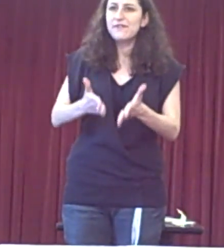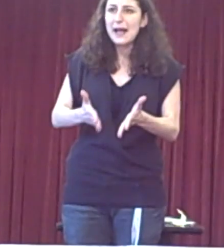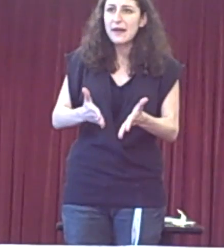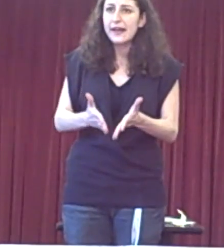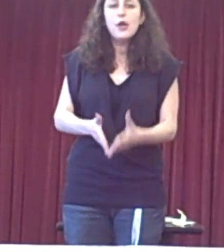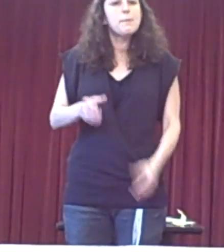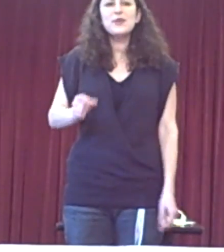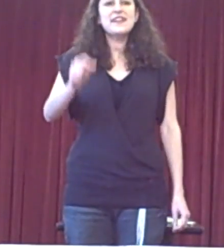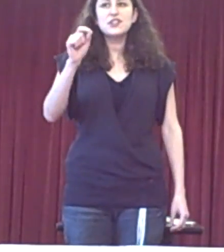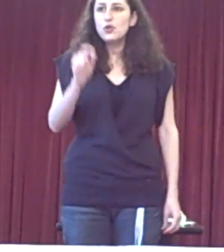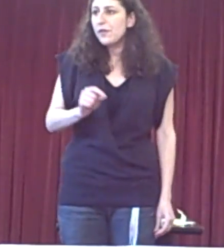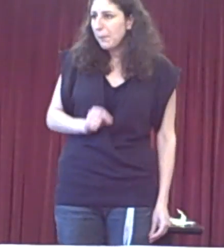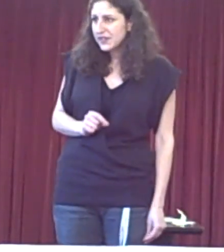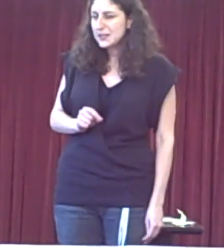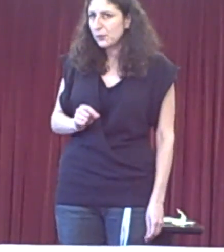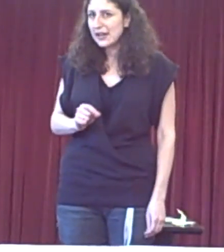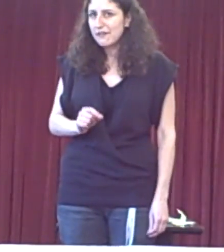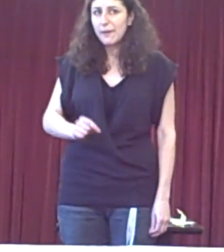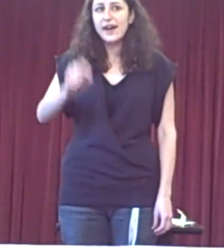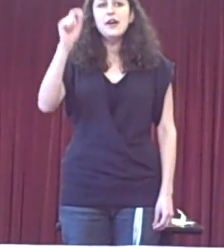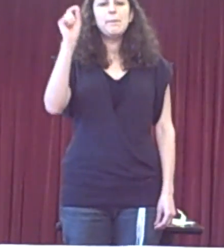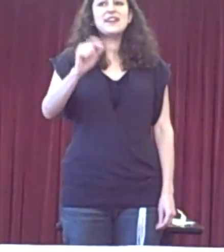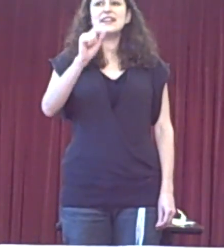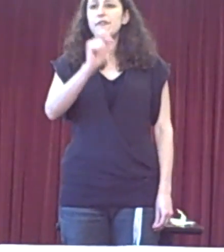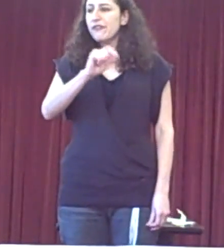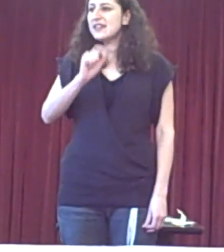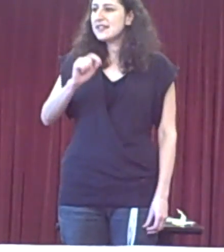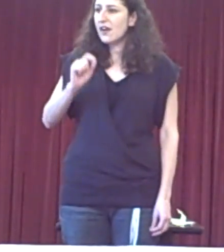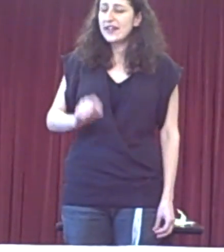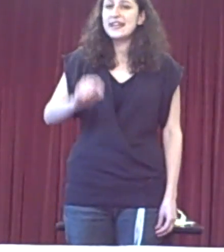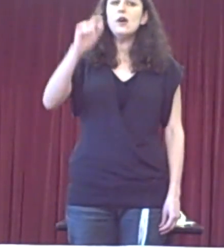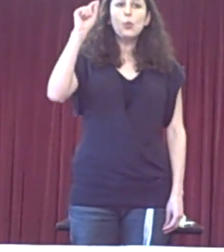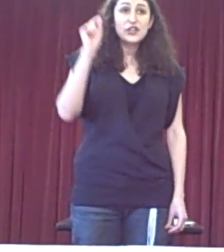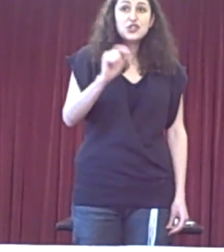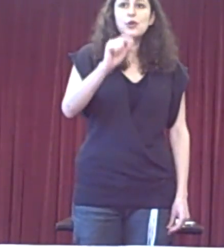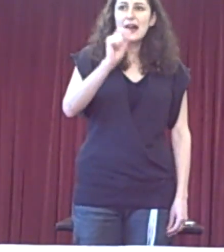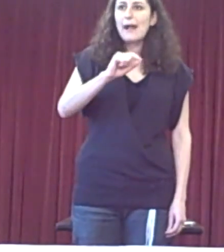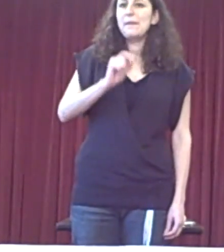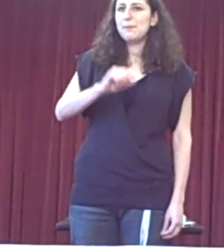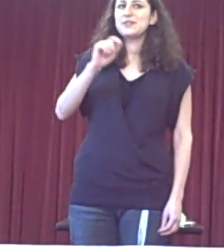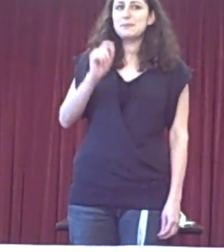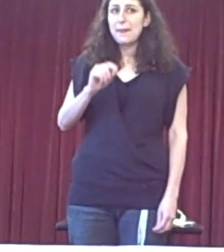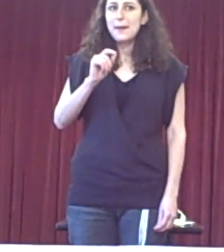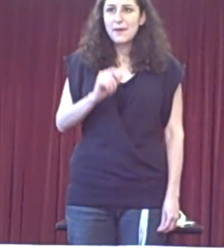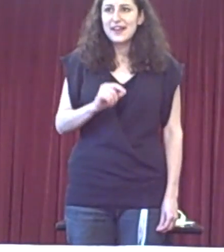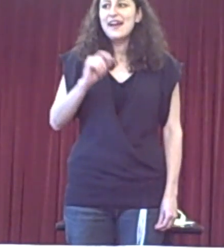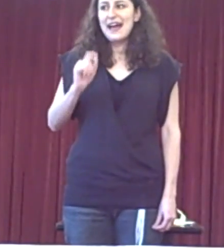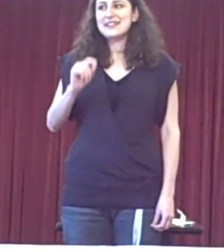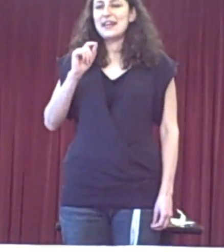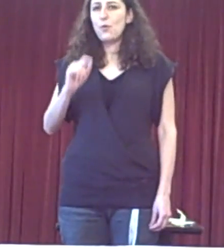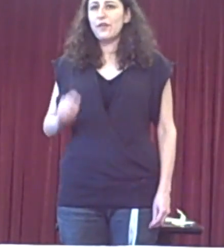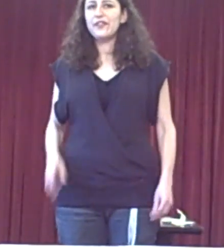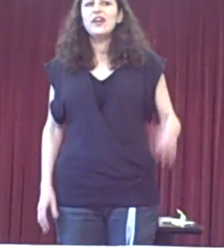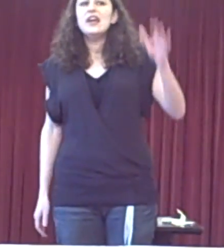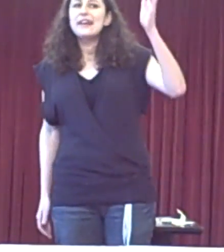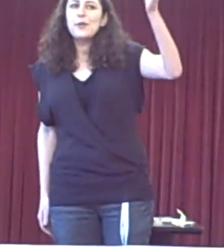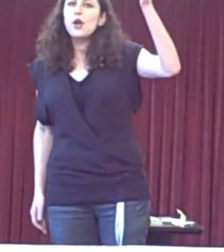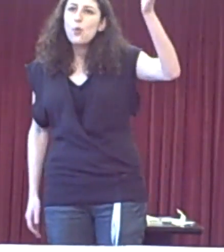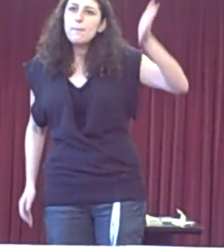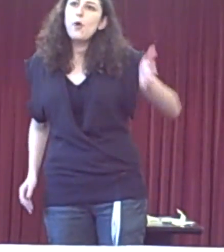family. But we say that's not the principle we live by because in a free society, we do allow people to spend their money as they want. Now, we have one more